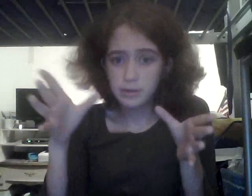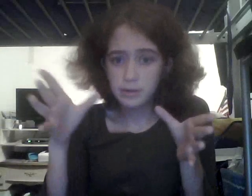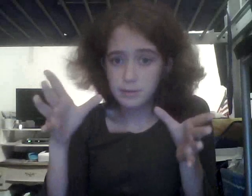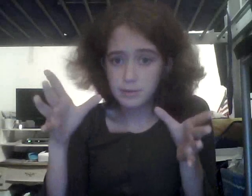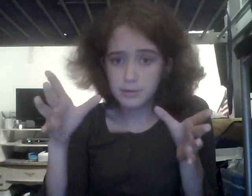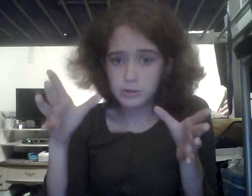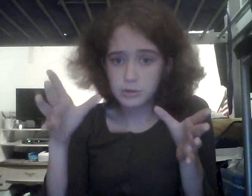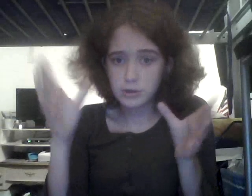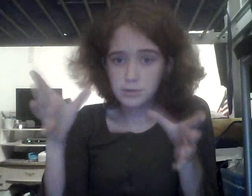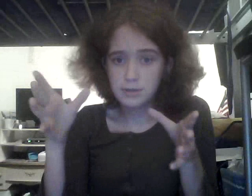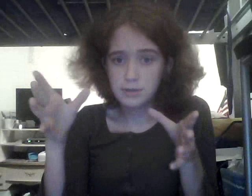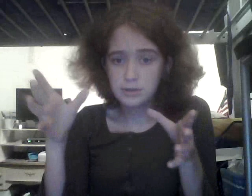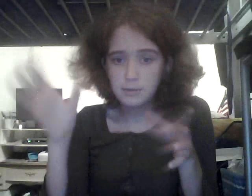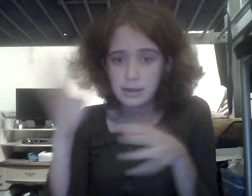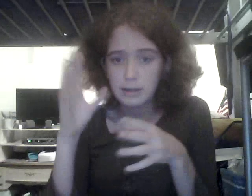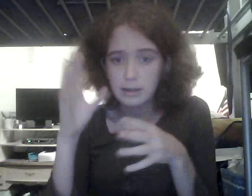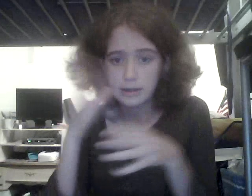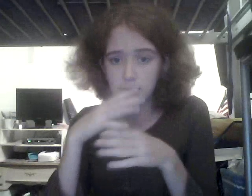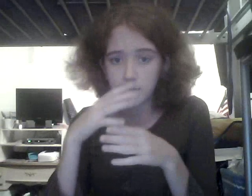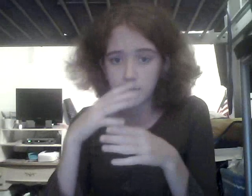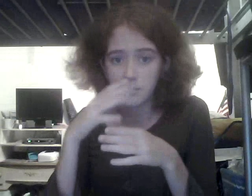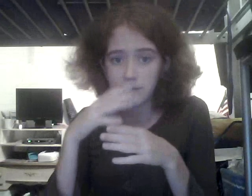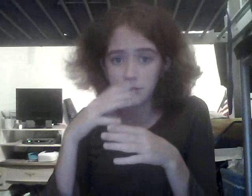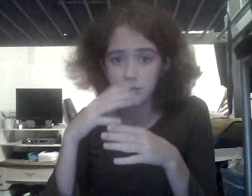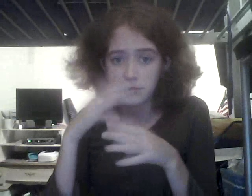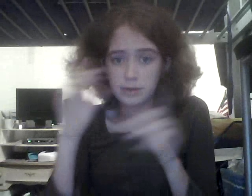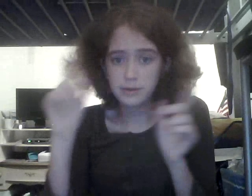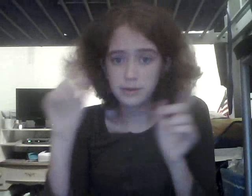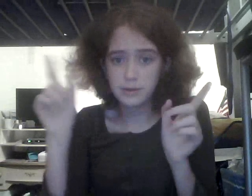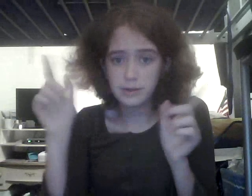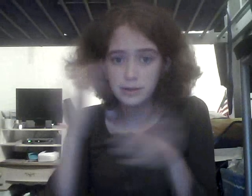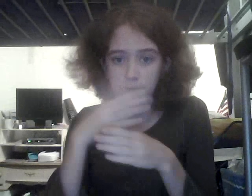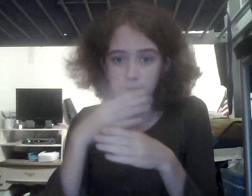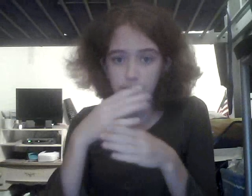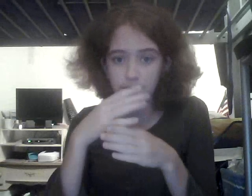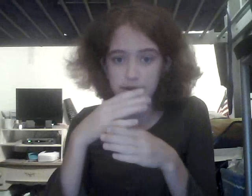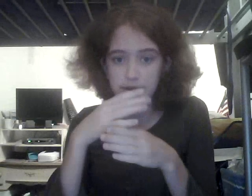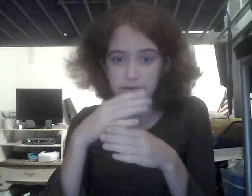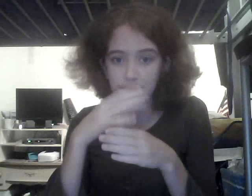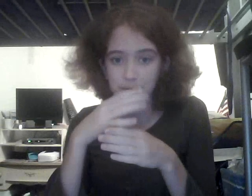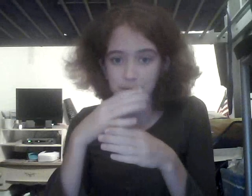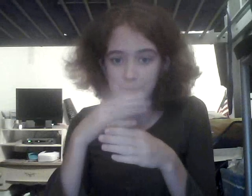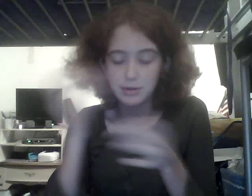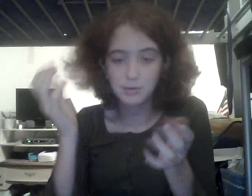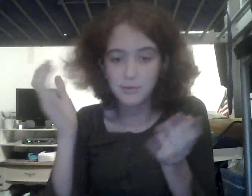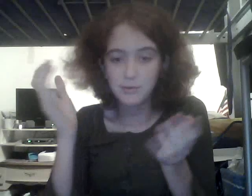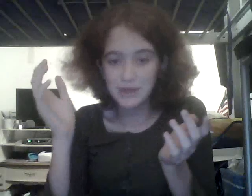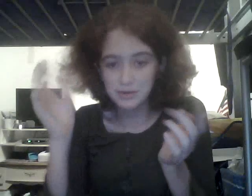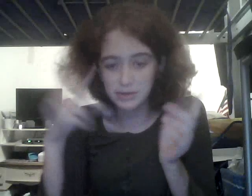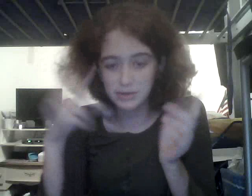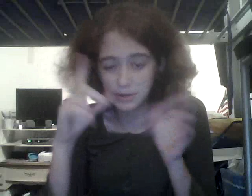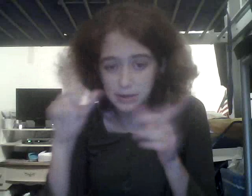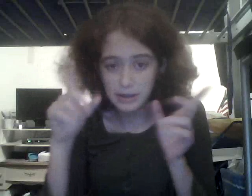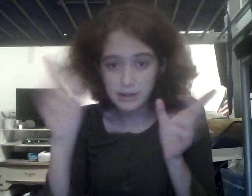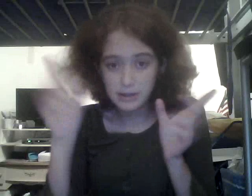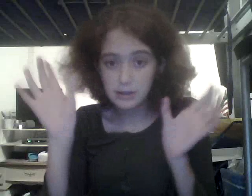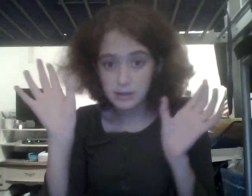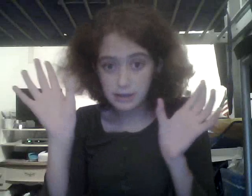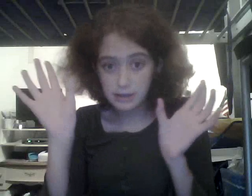pretty much. I should be start making like normal videos with the good, normal, this is normal apparently, normal videos with the good camera,